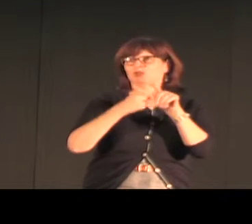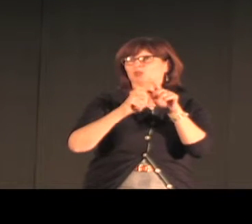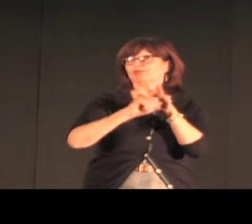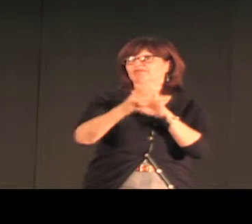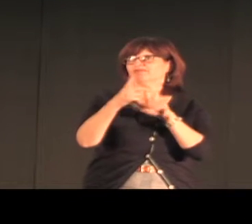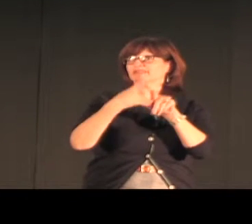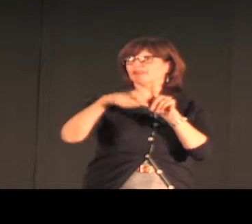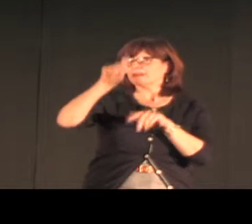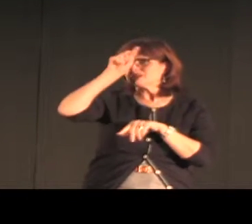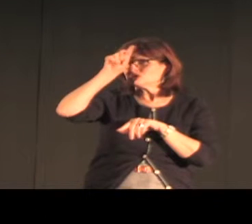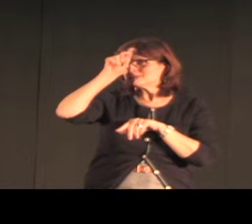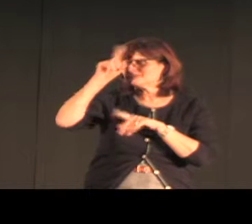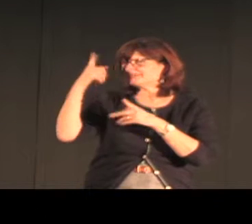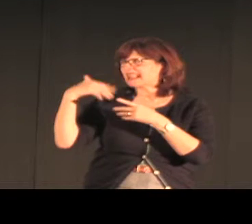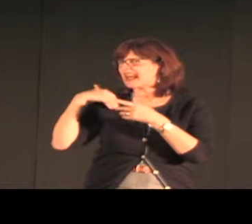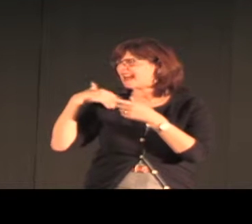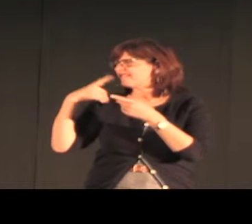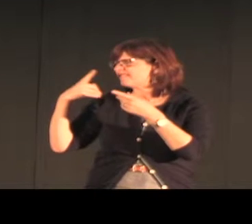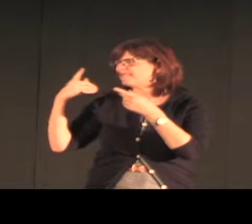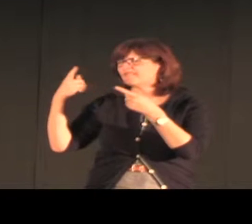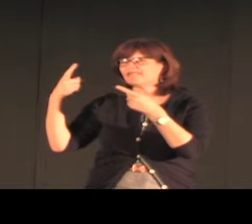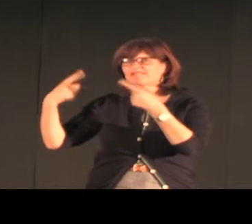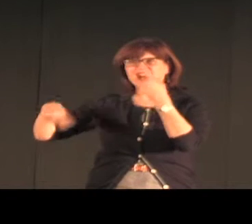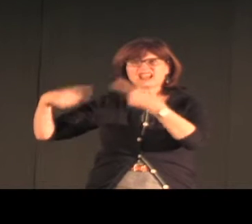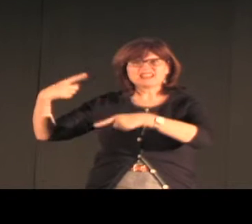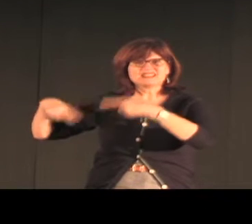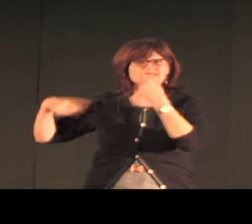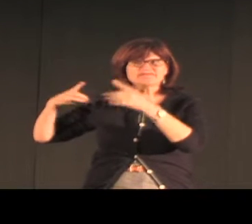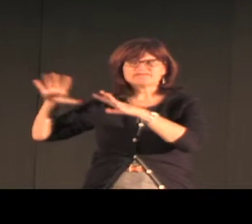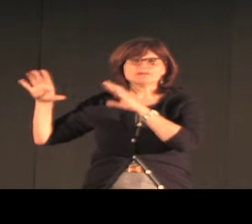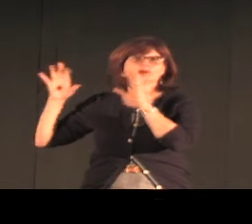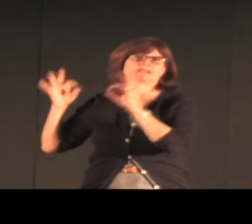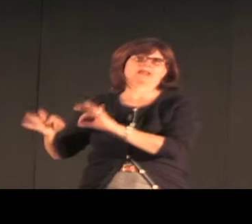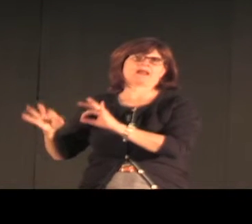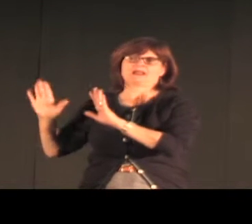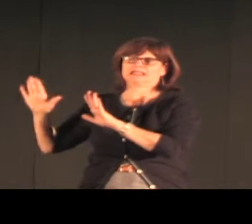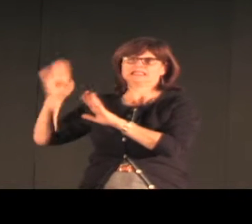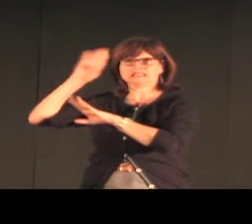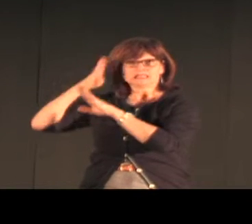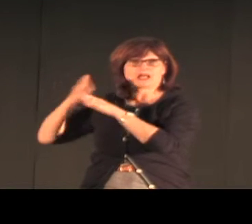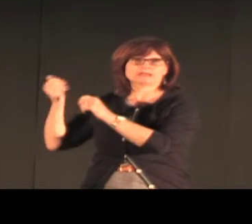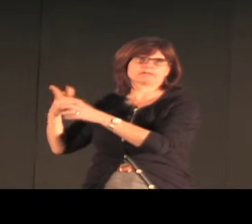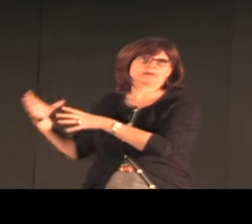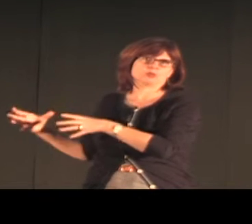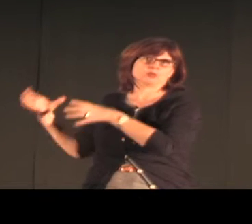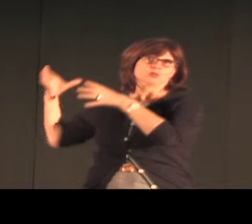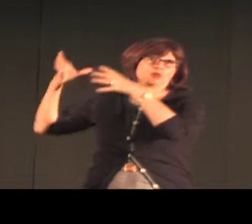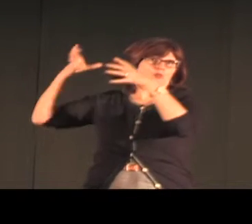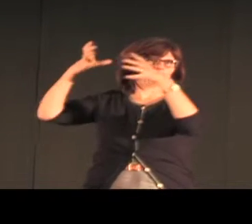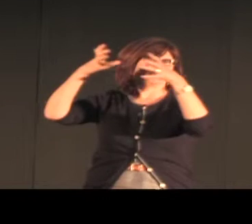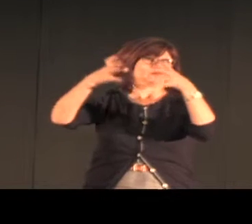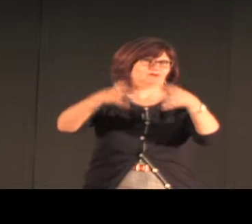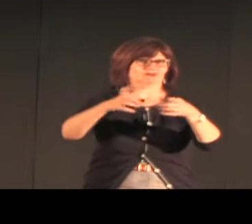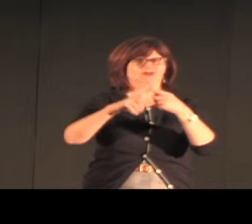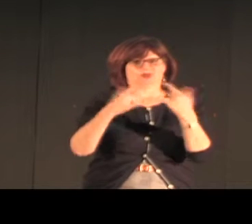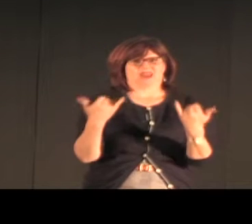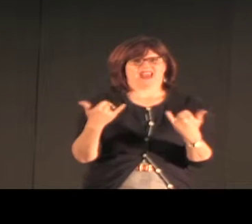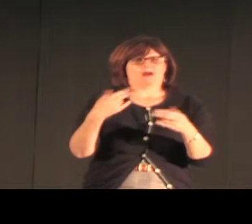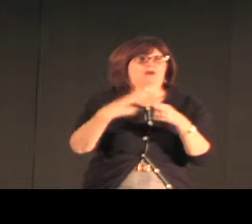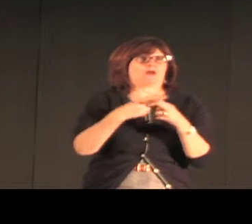They were nomadic. They had come from Egypt where there was some discord. They decided, one man who decided to